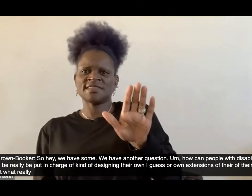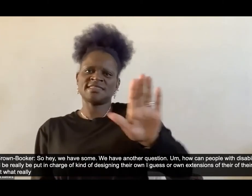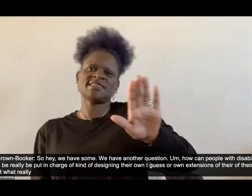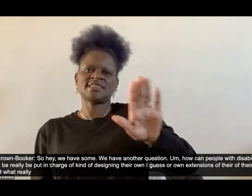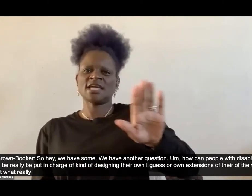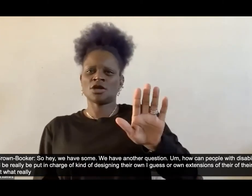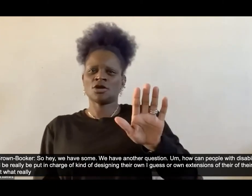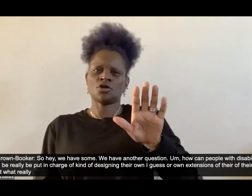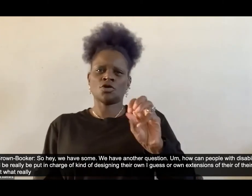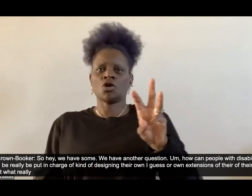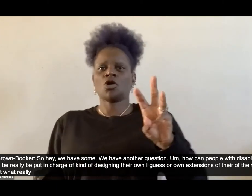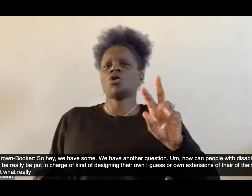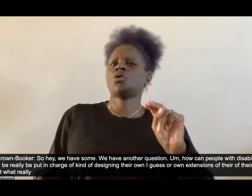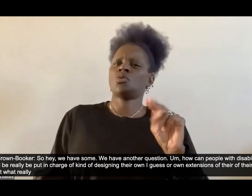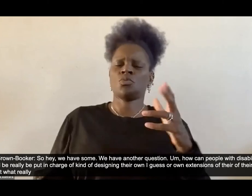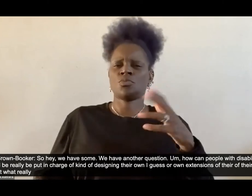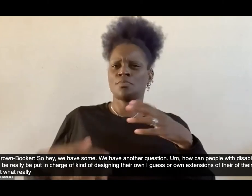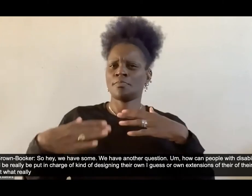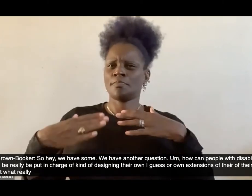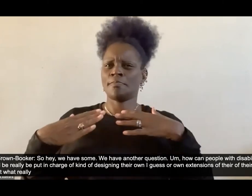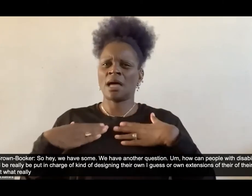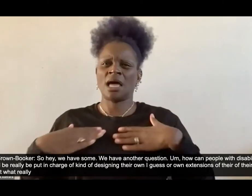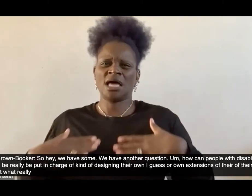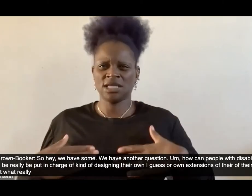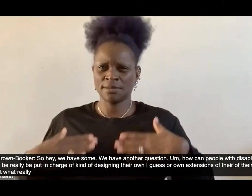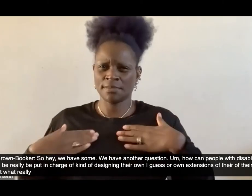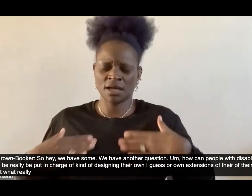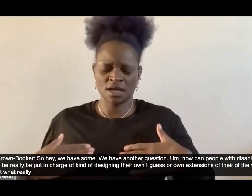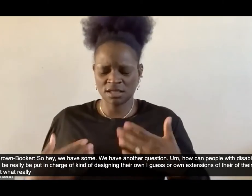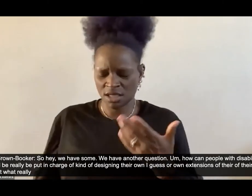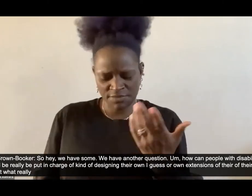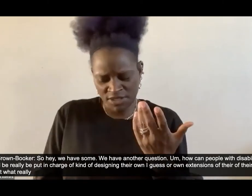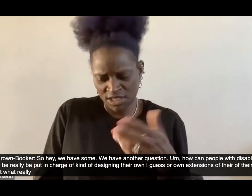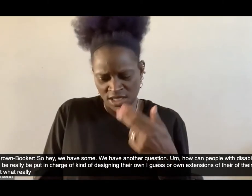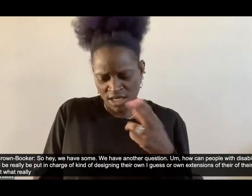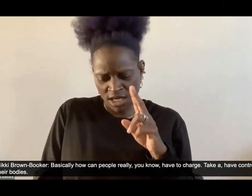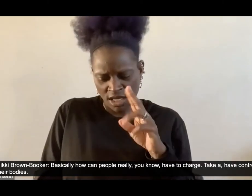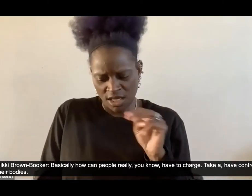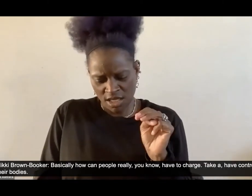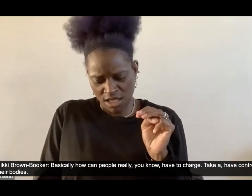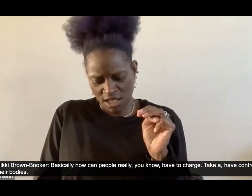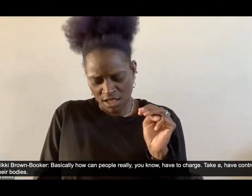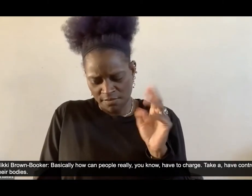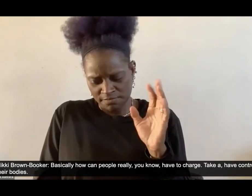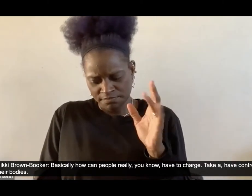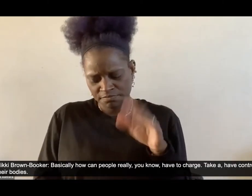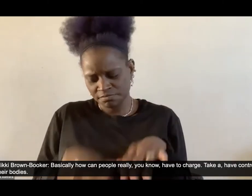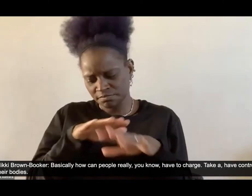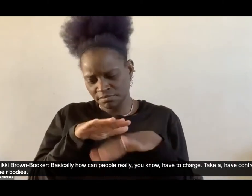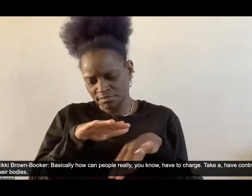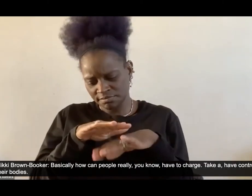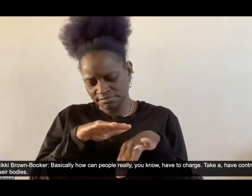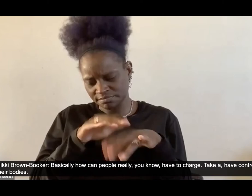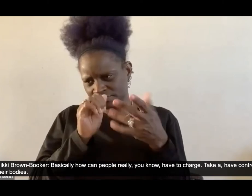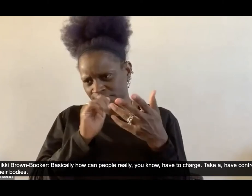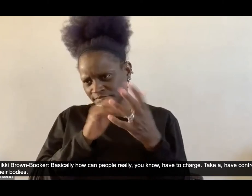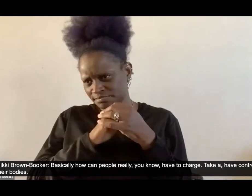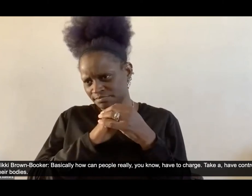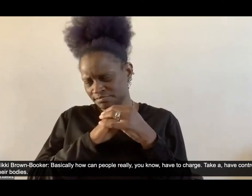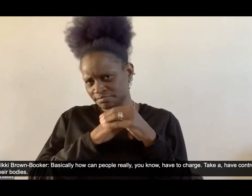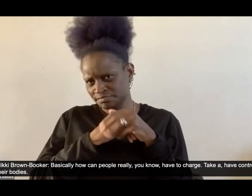are what what really uh basically how can people really you know